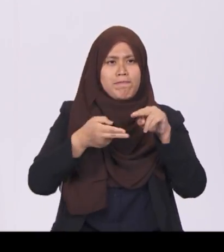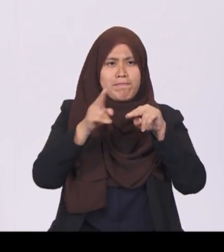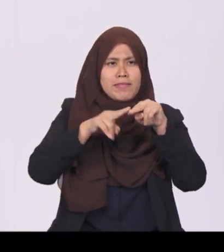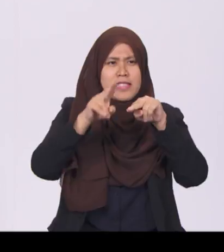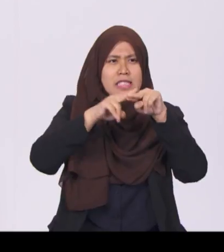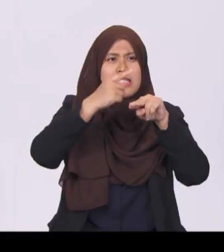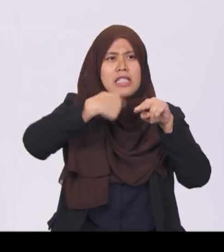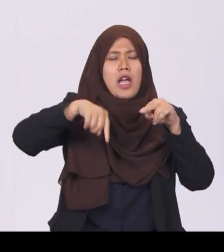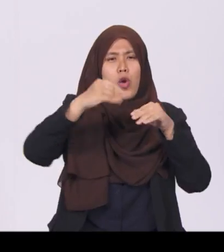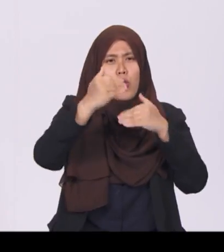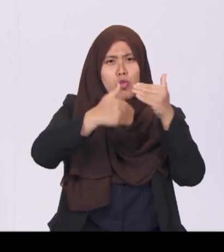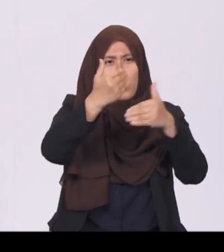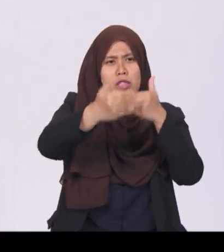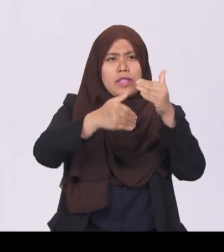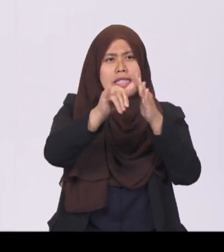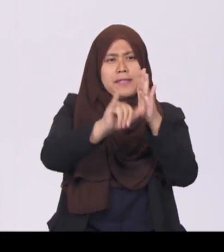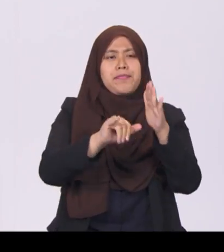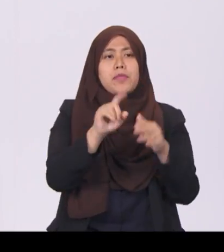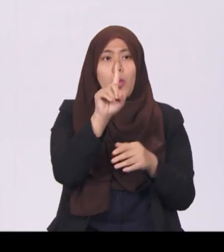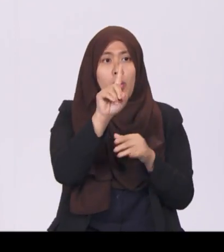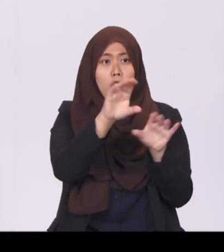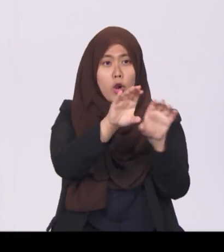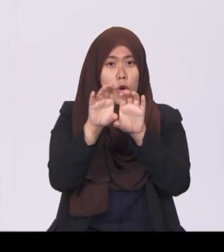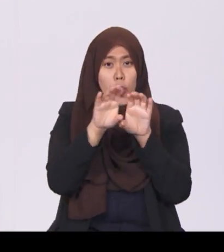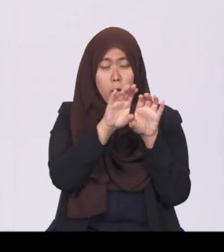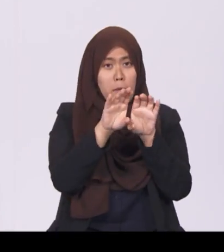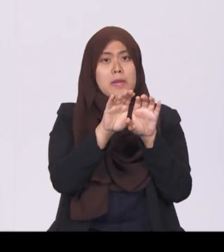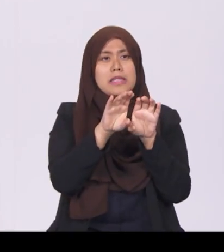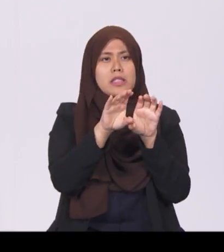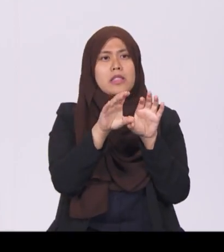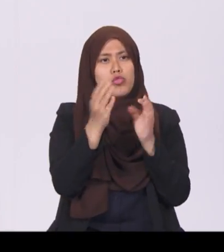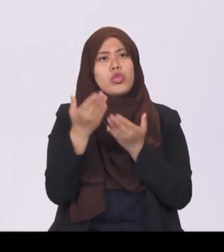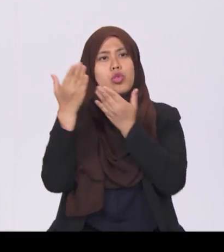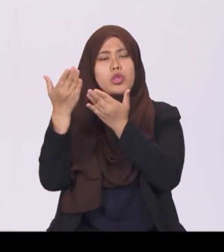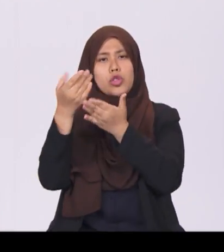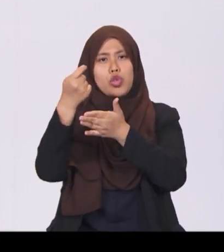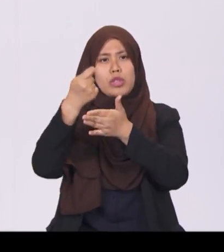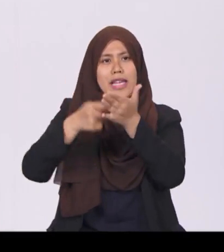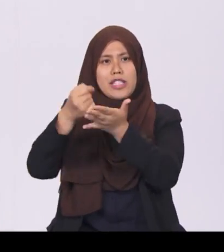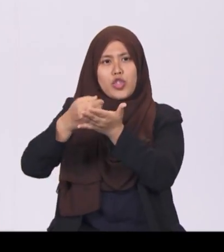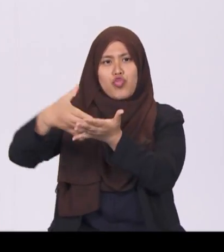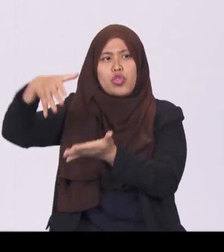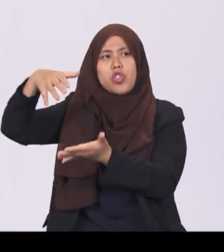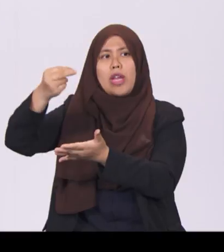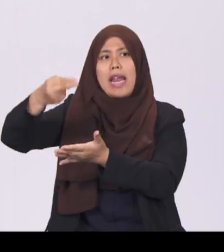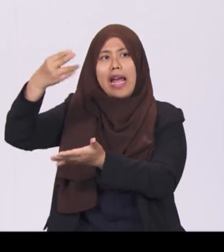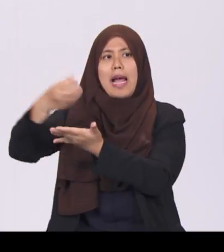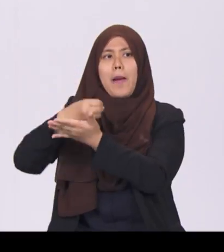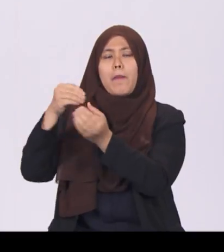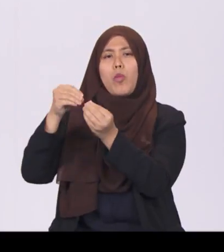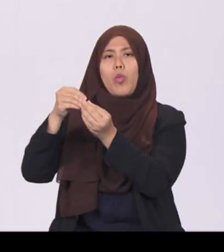One common suggestion is to tax the rich and higher income more or introduce wealth taxes like a capital gains tax.